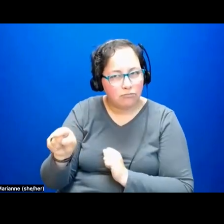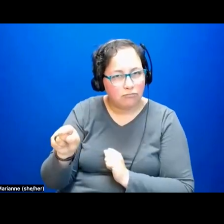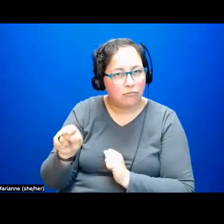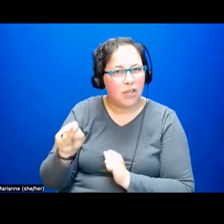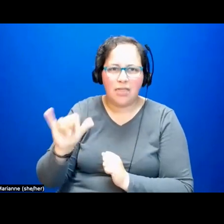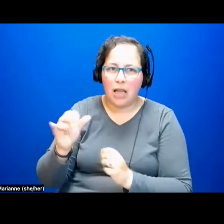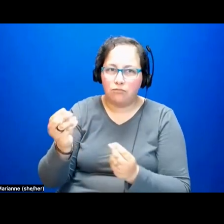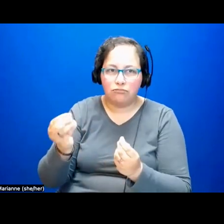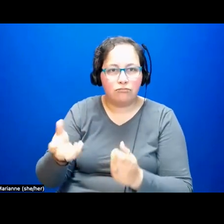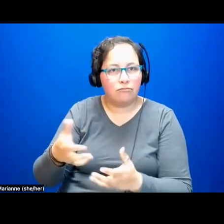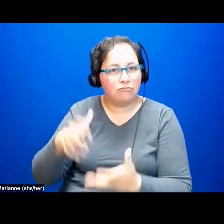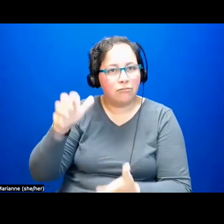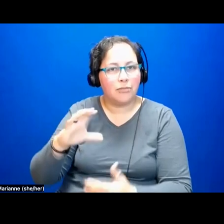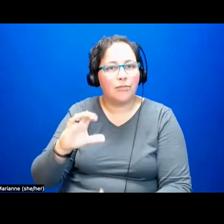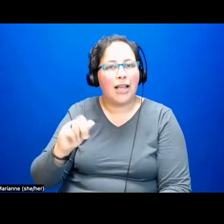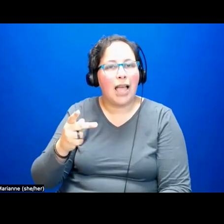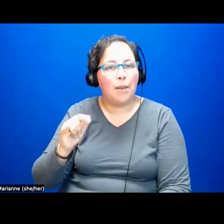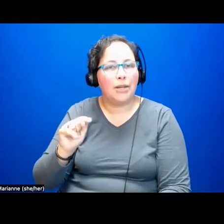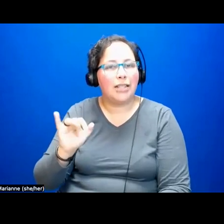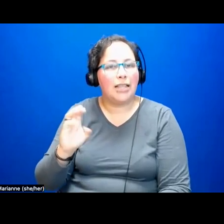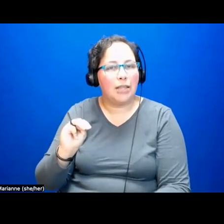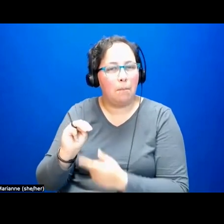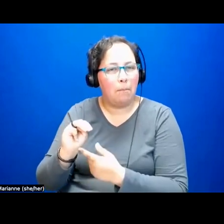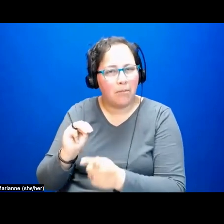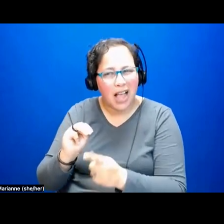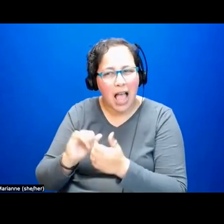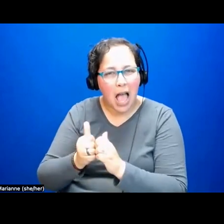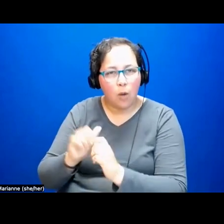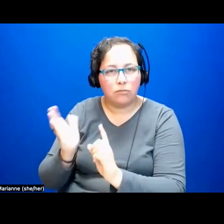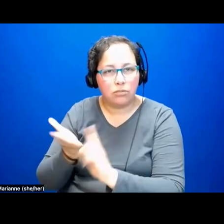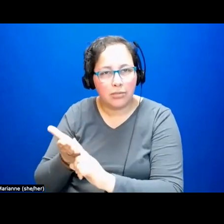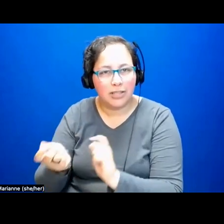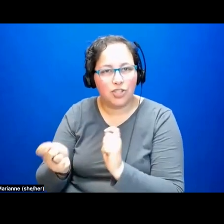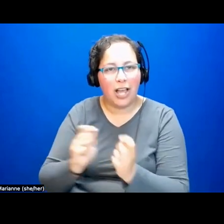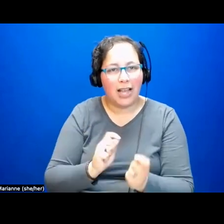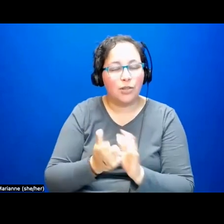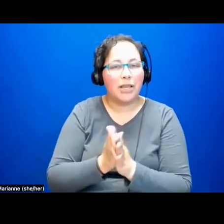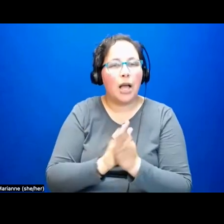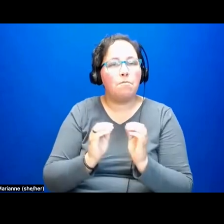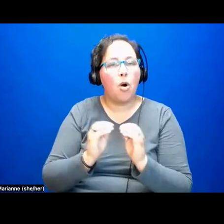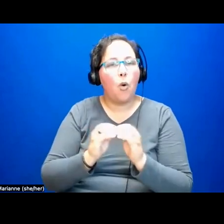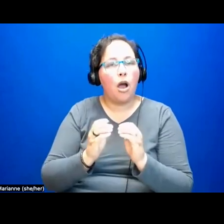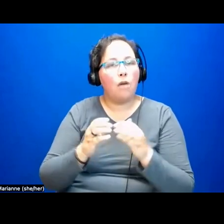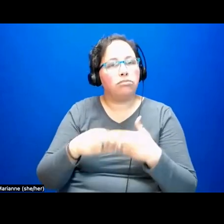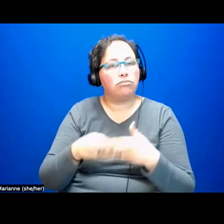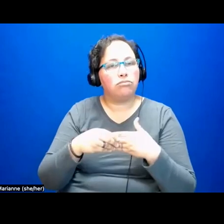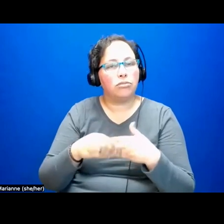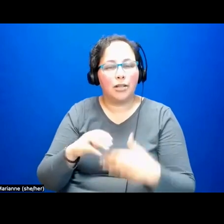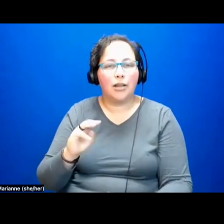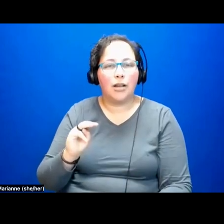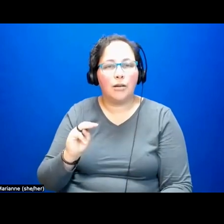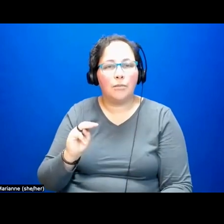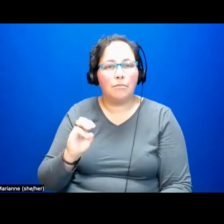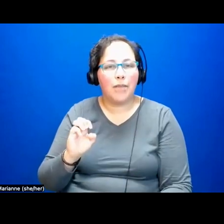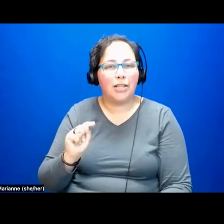idea of how it might be converted into a red metropolis, because that's one of the places